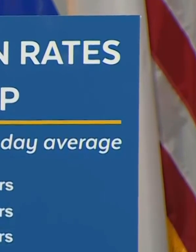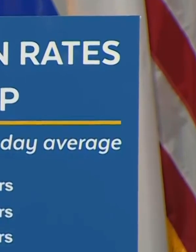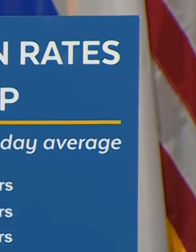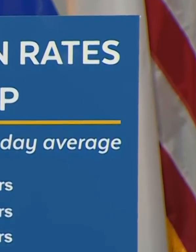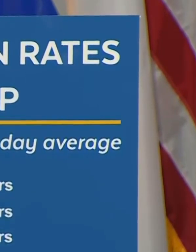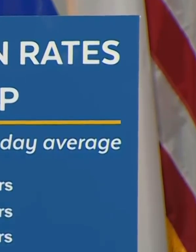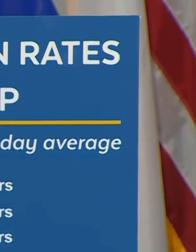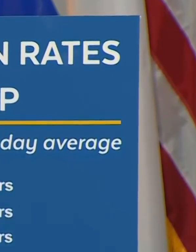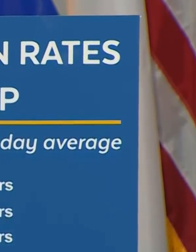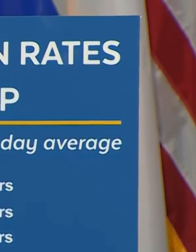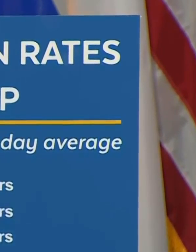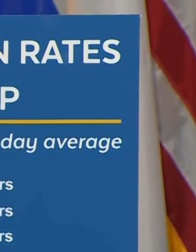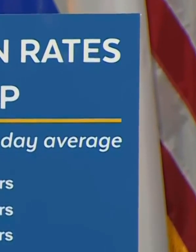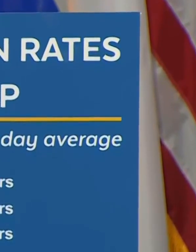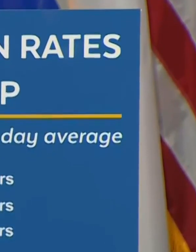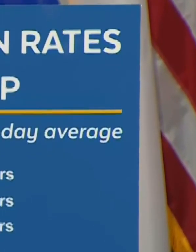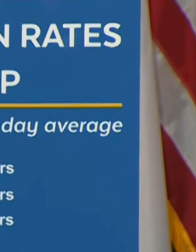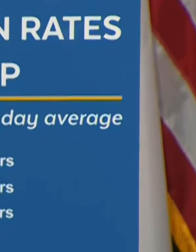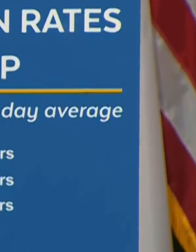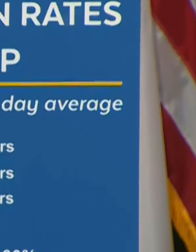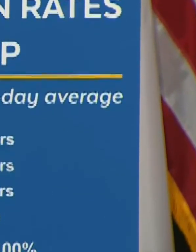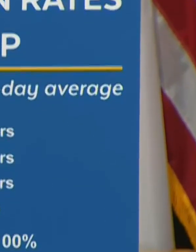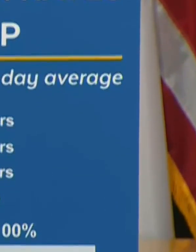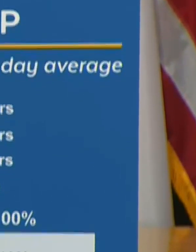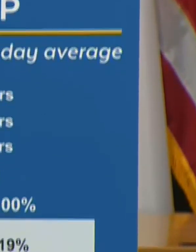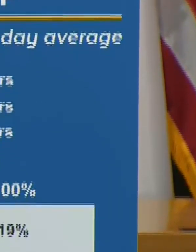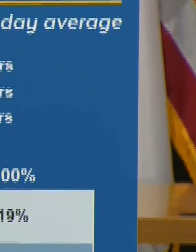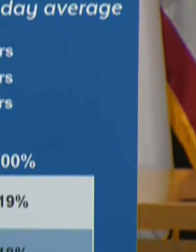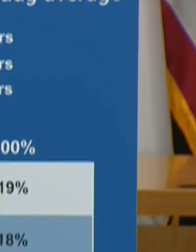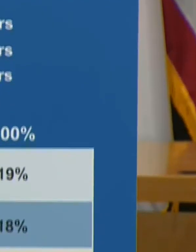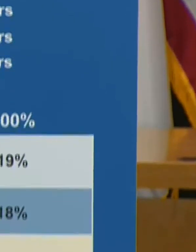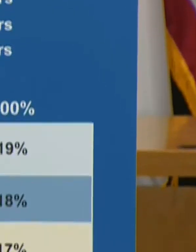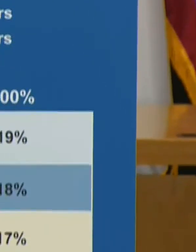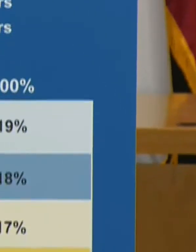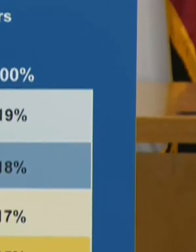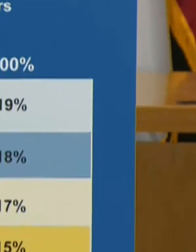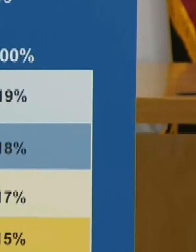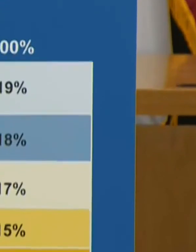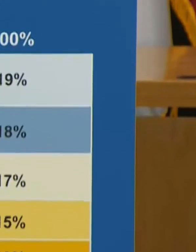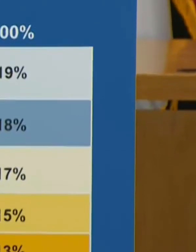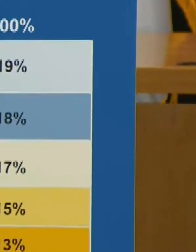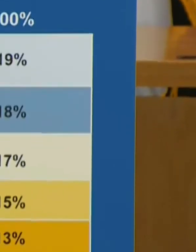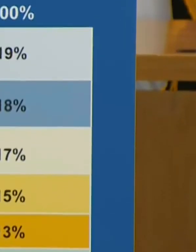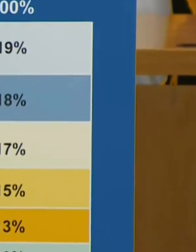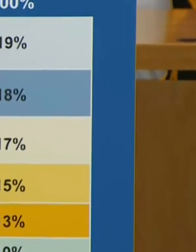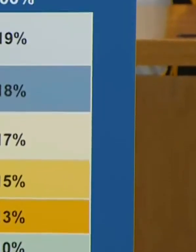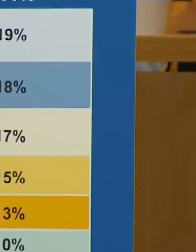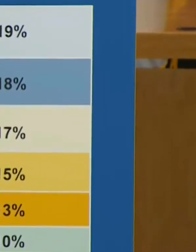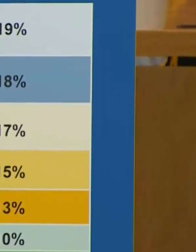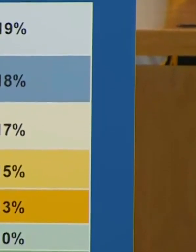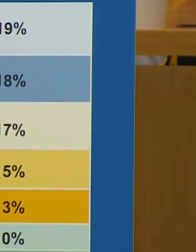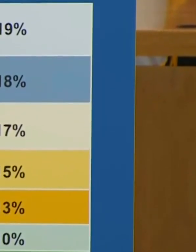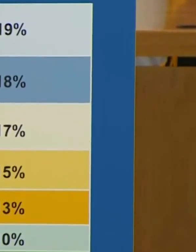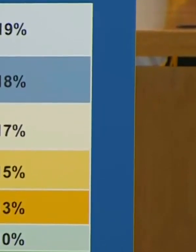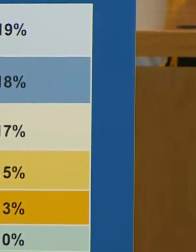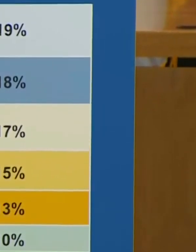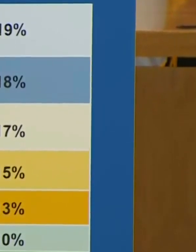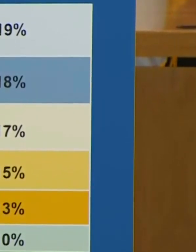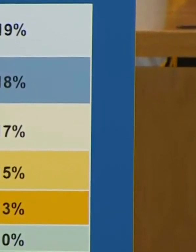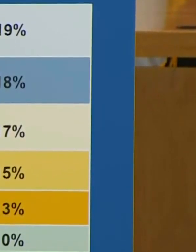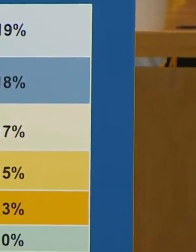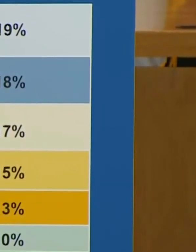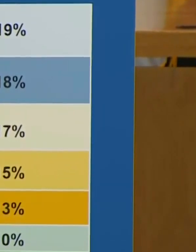and have some . am steroids. I've been a bit older than like been older than